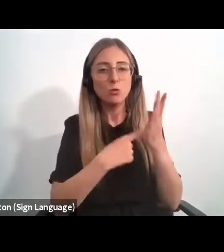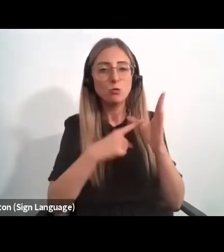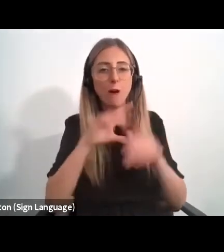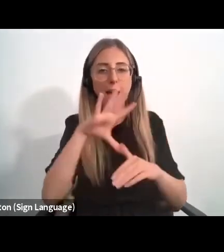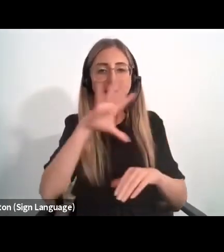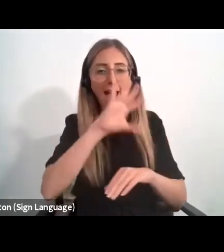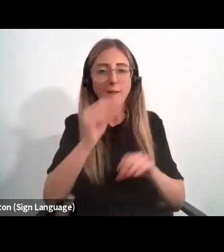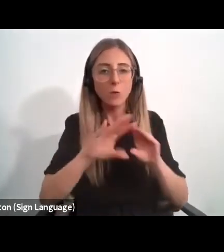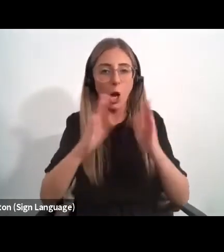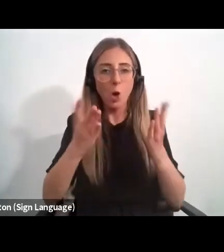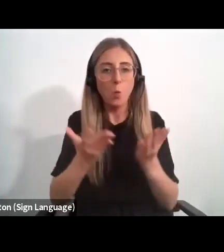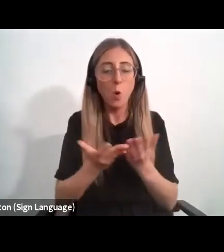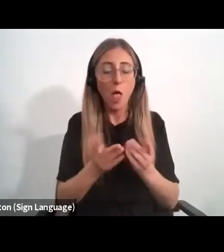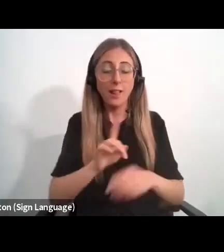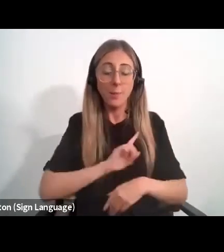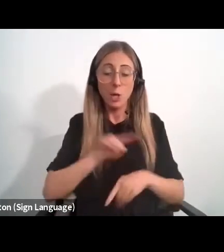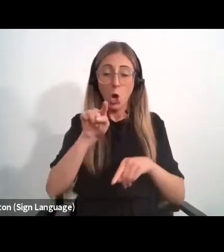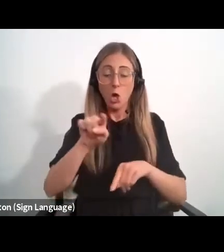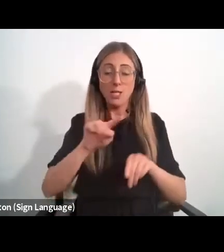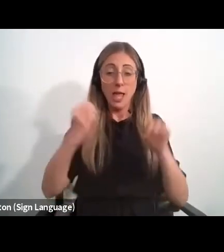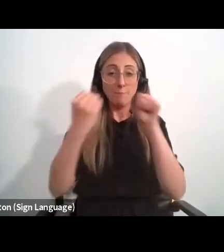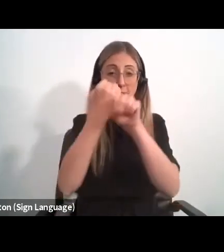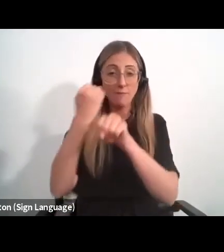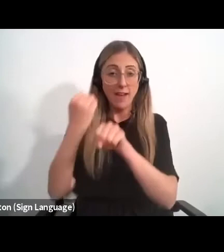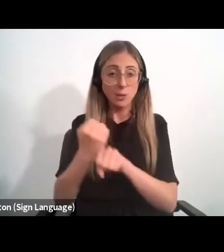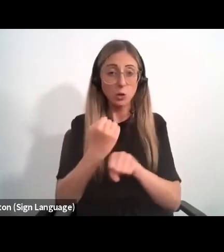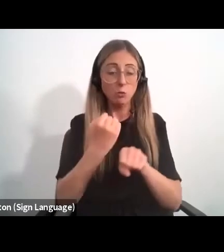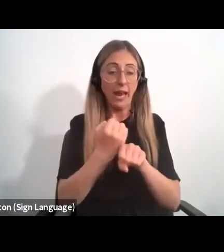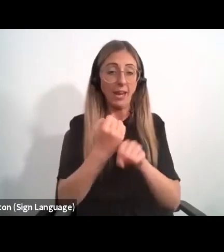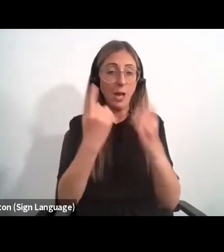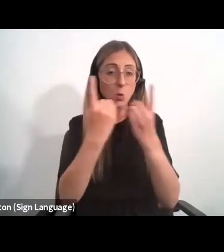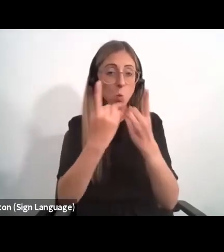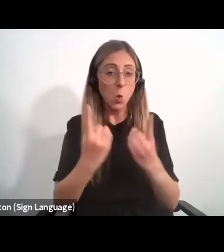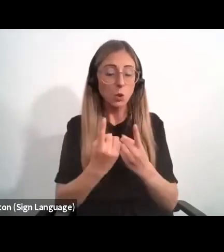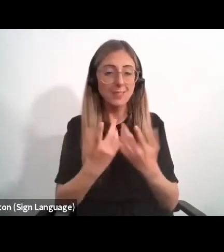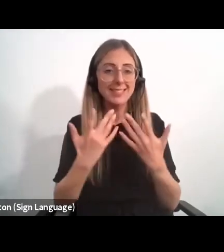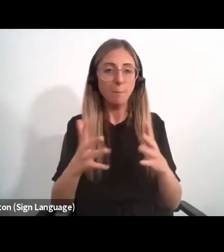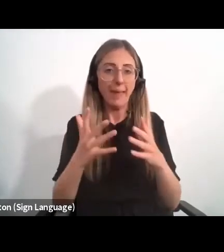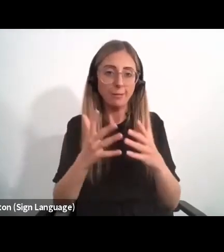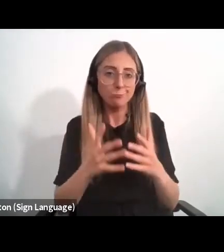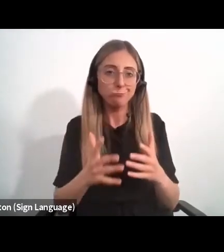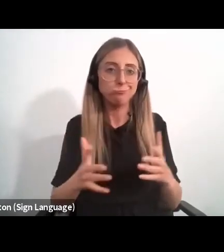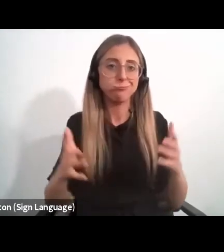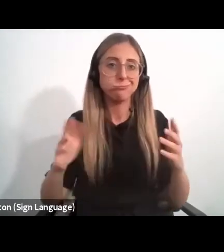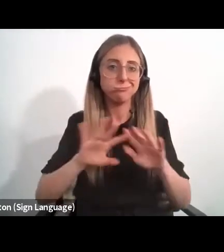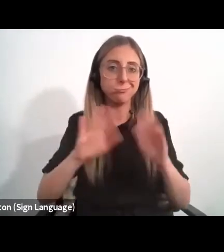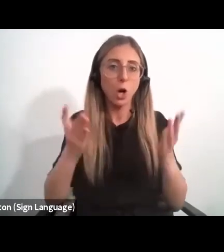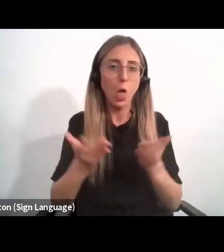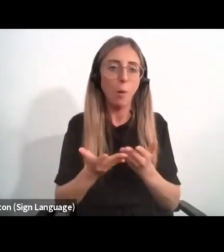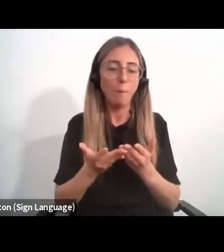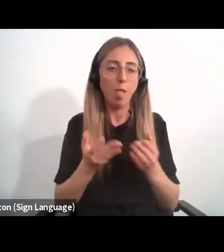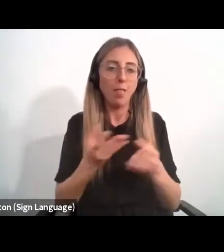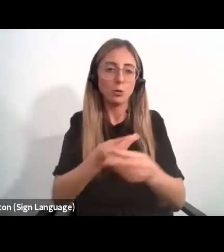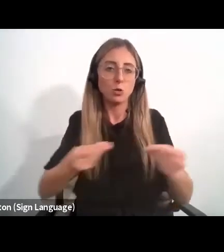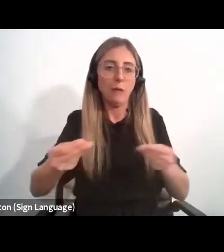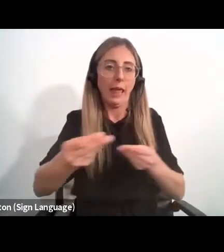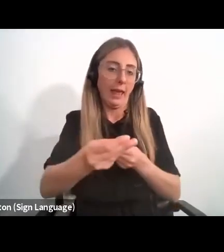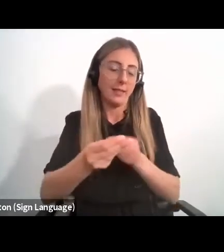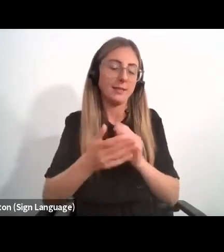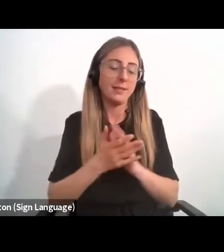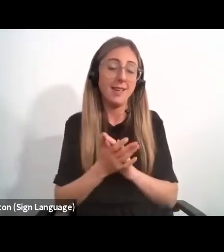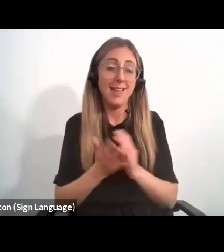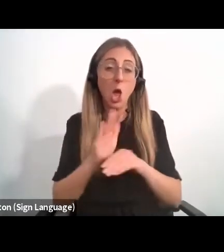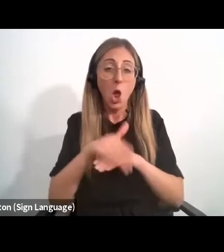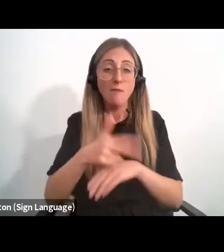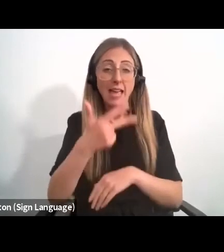world where manufactured goods have consistently been a growing share of global trade and now accounts for over